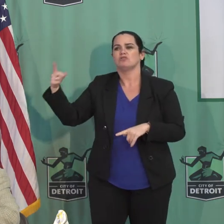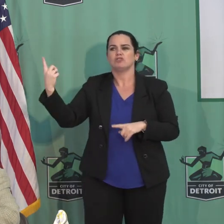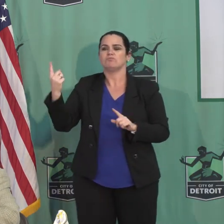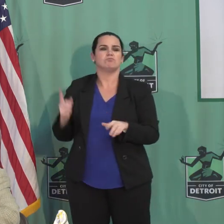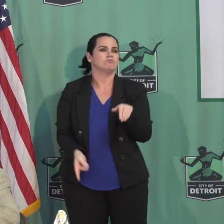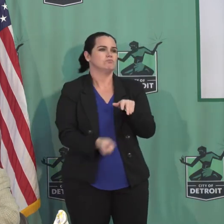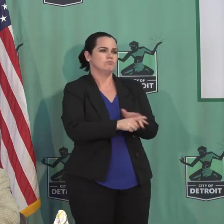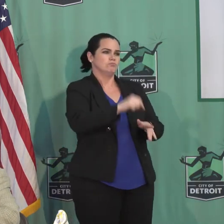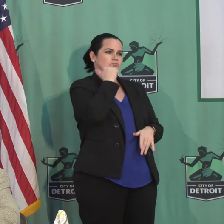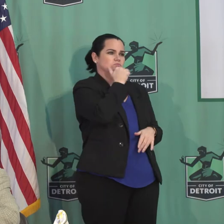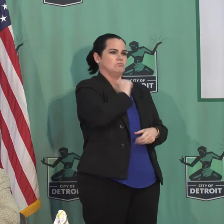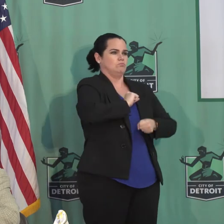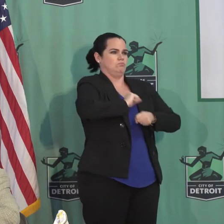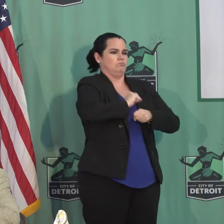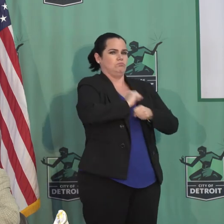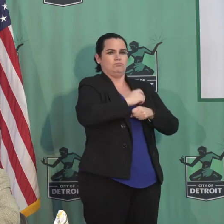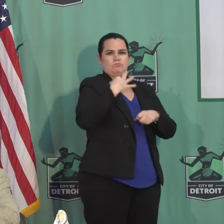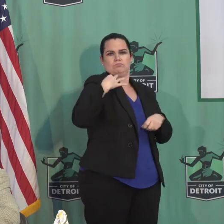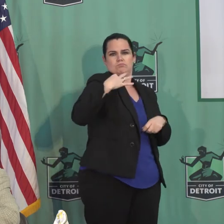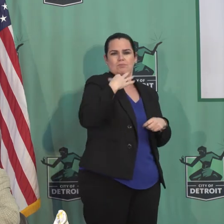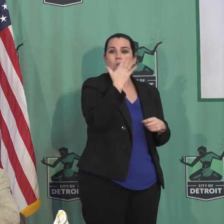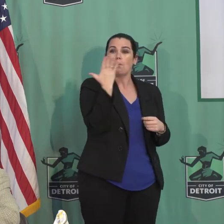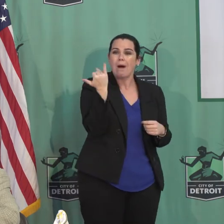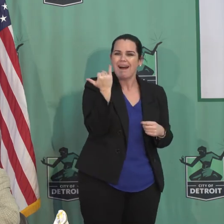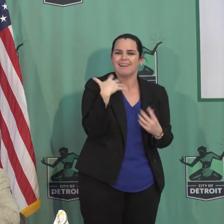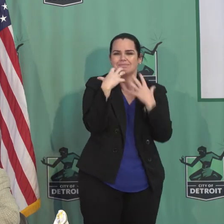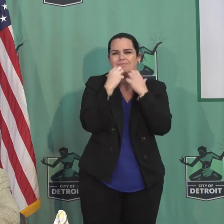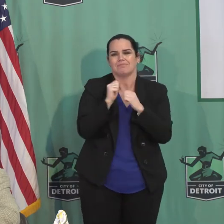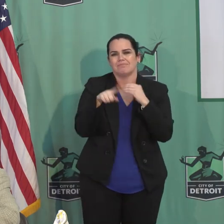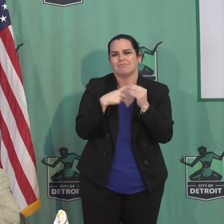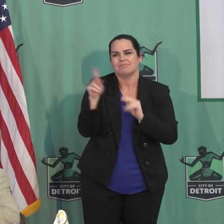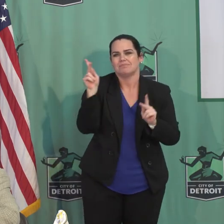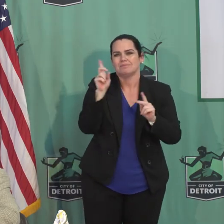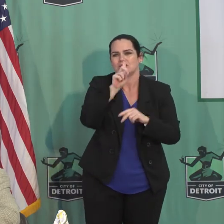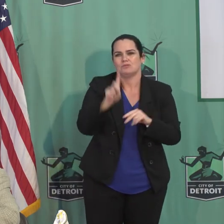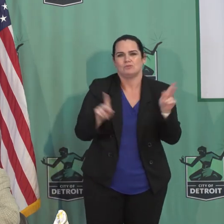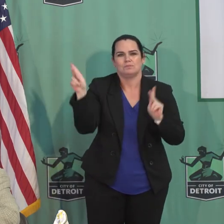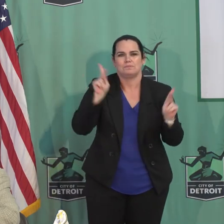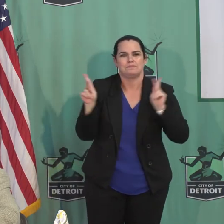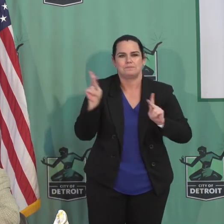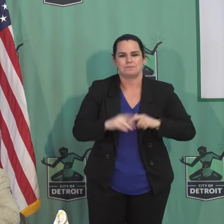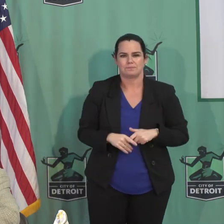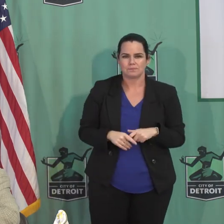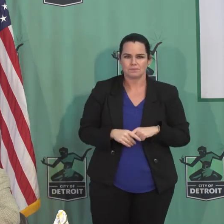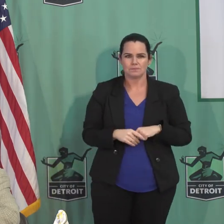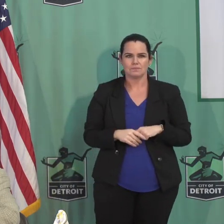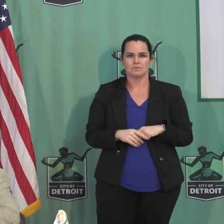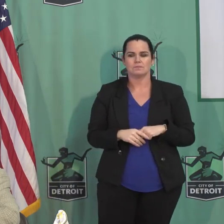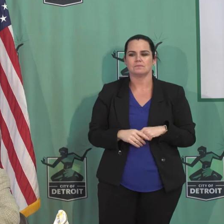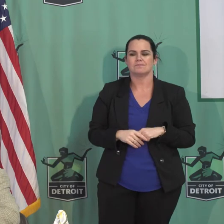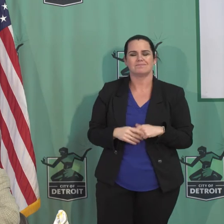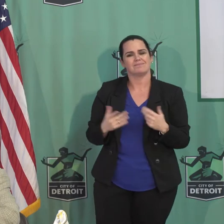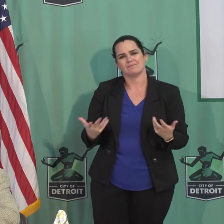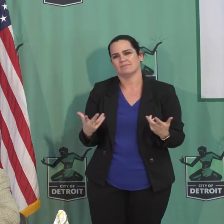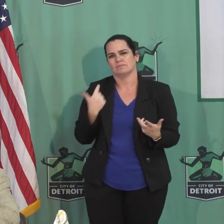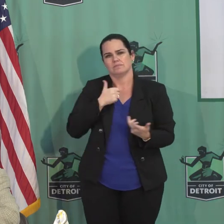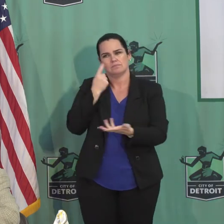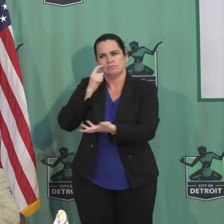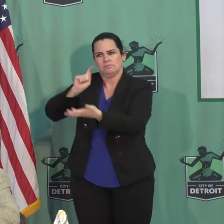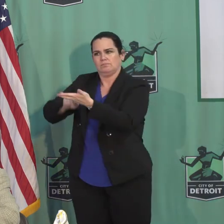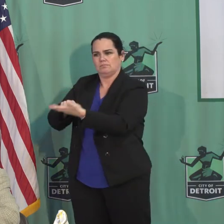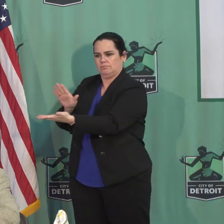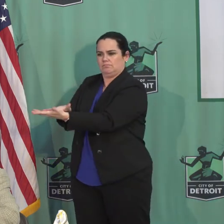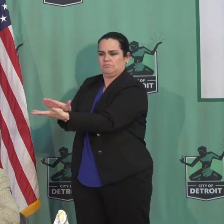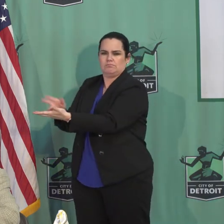there because they care about the people of the city. And I just think we ought to acknowledge